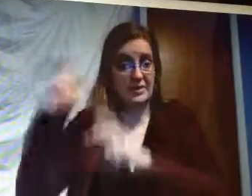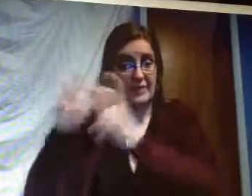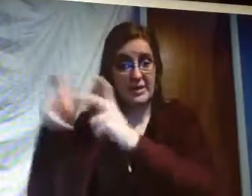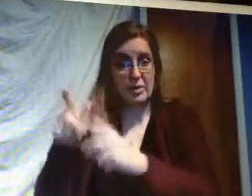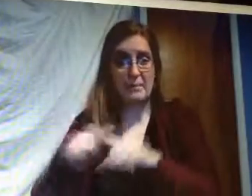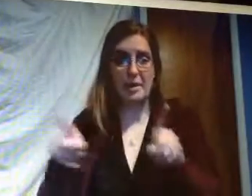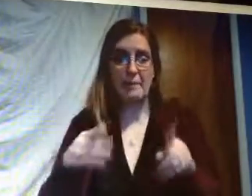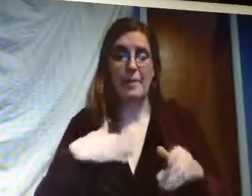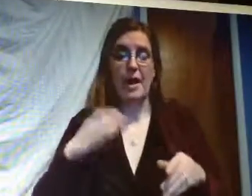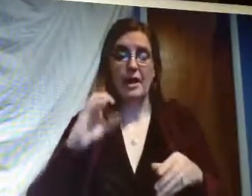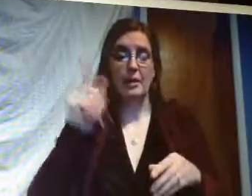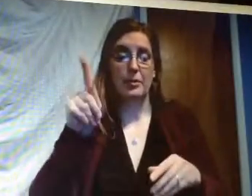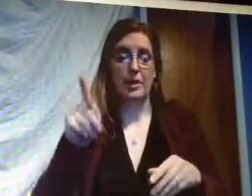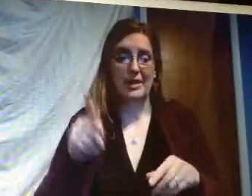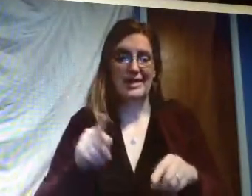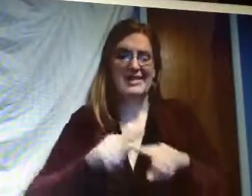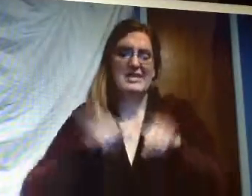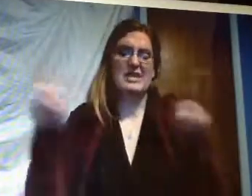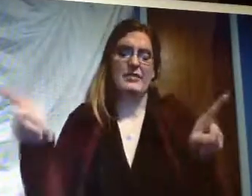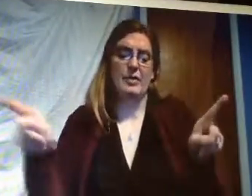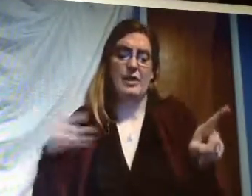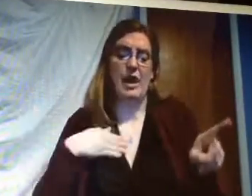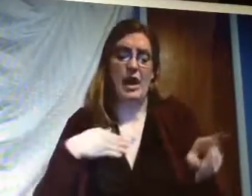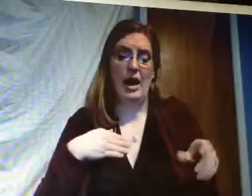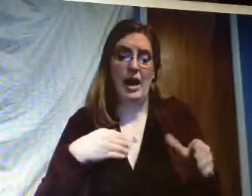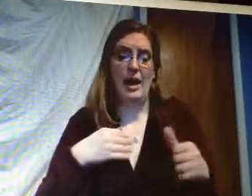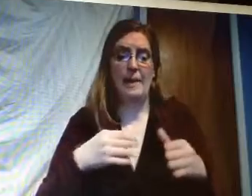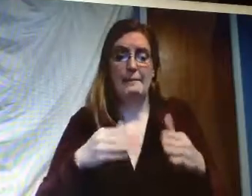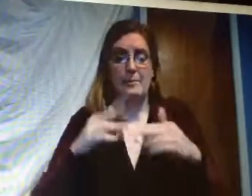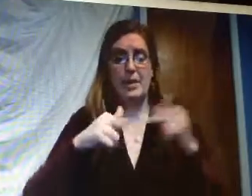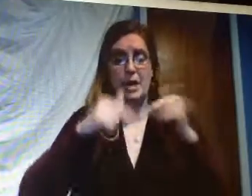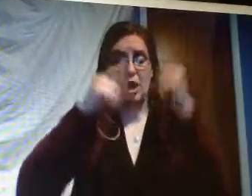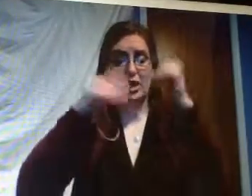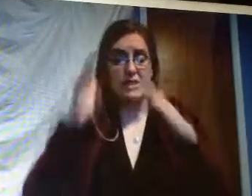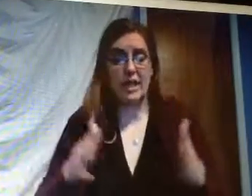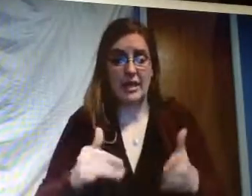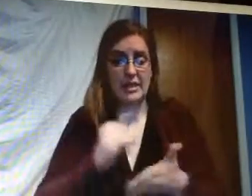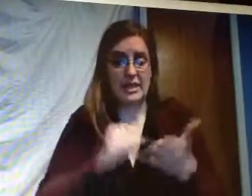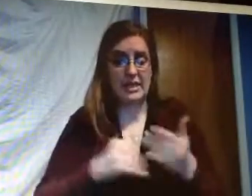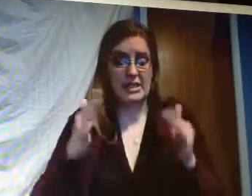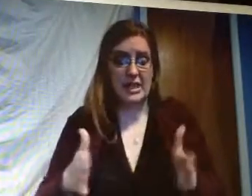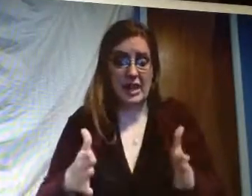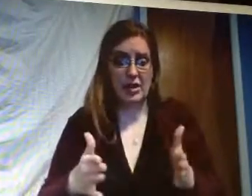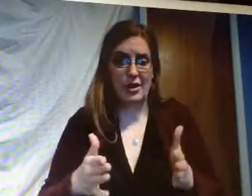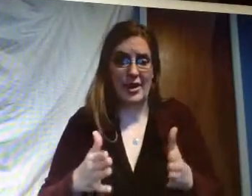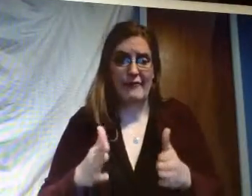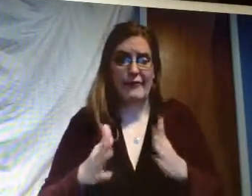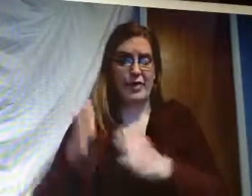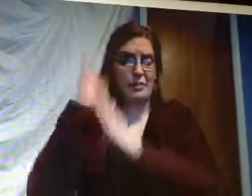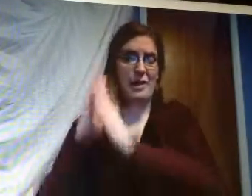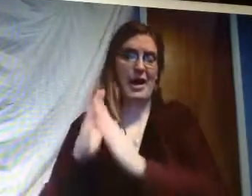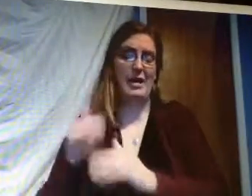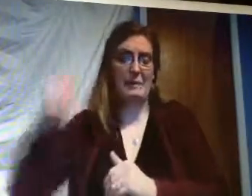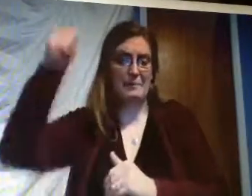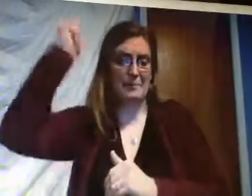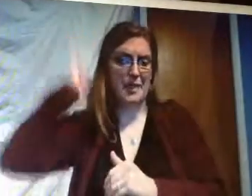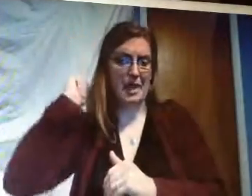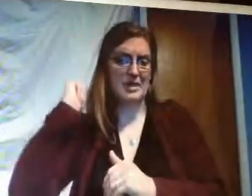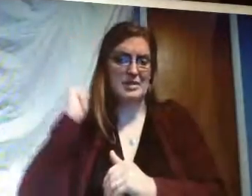offering investments but my company is really different I'm a builder and an architect in the